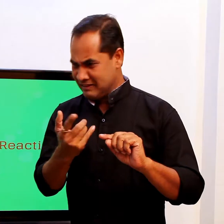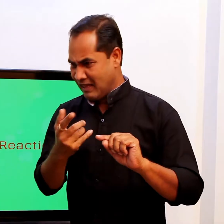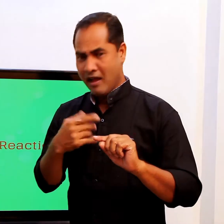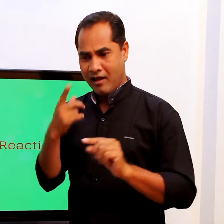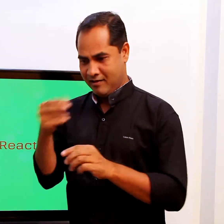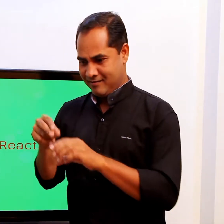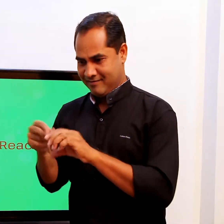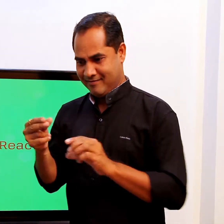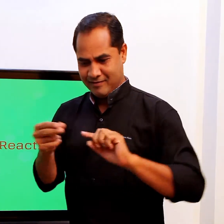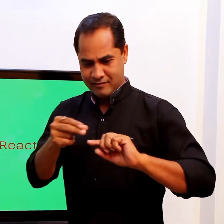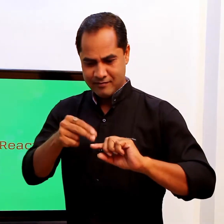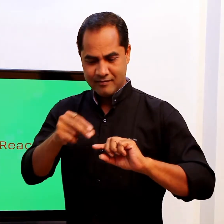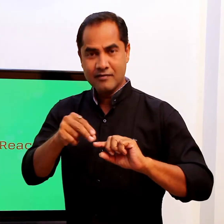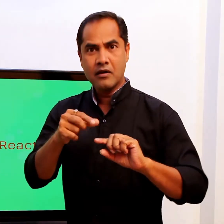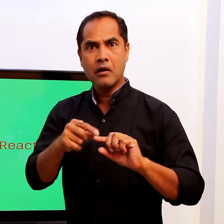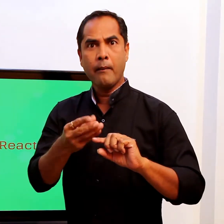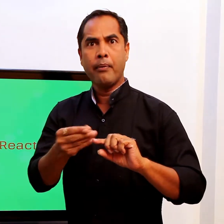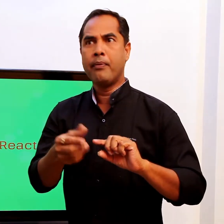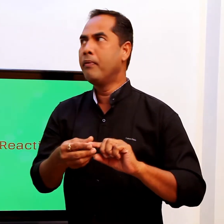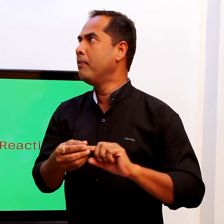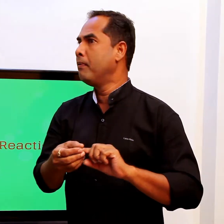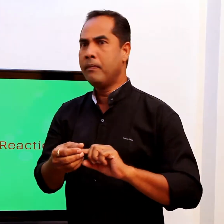What is happening when you remove the nail polish?